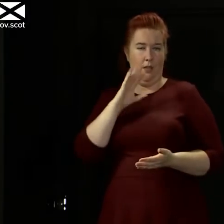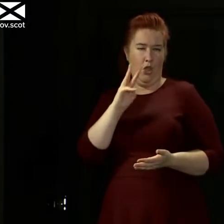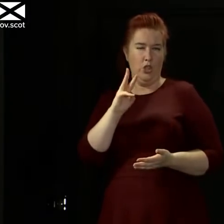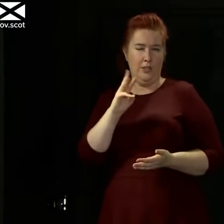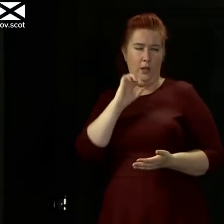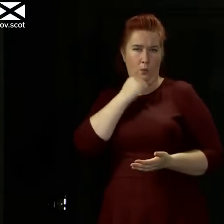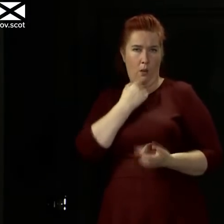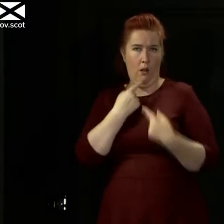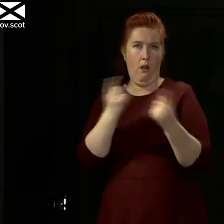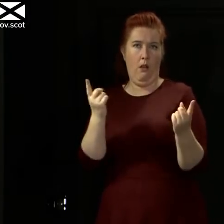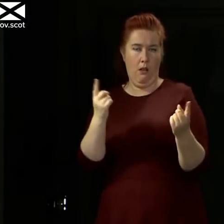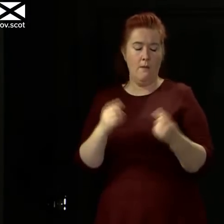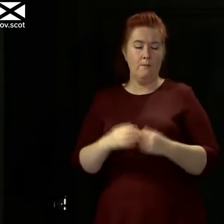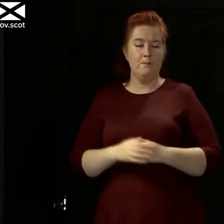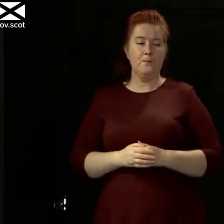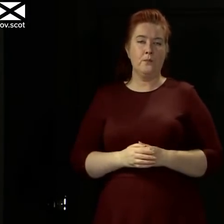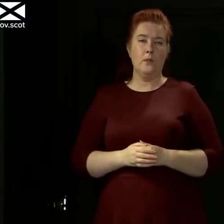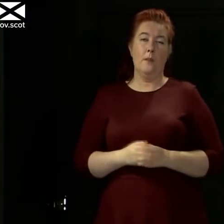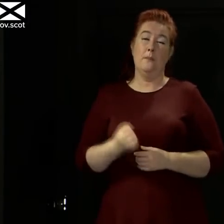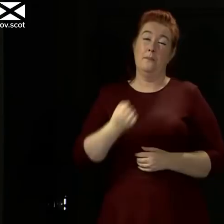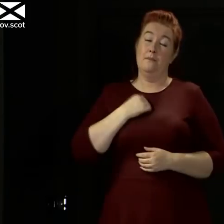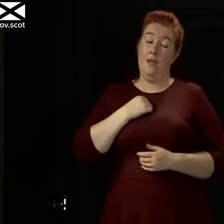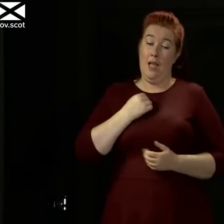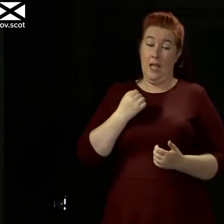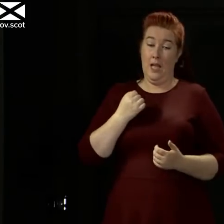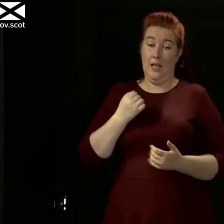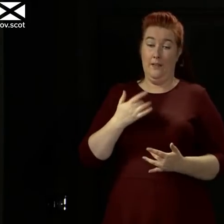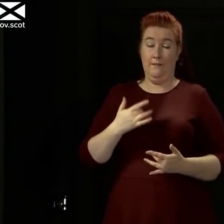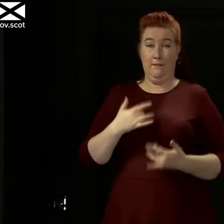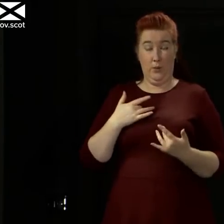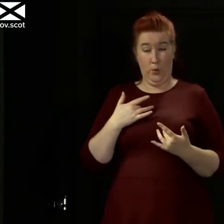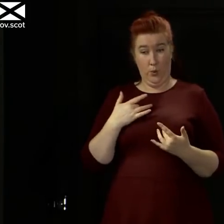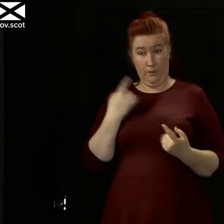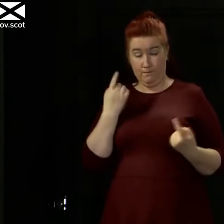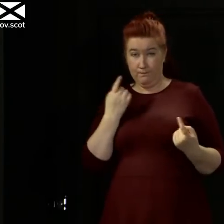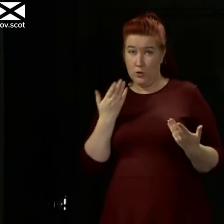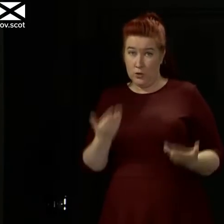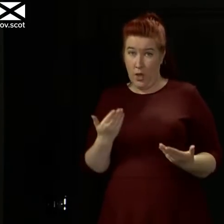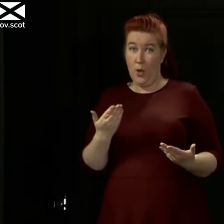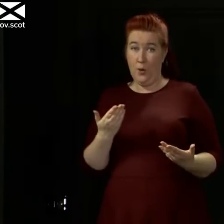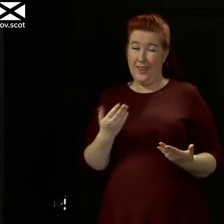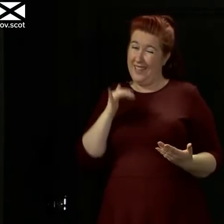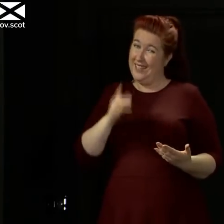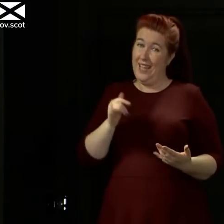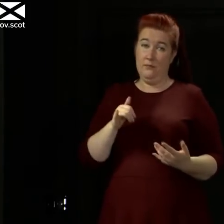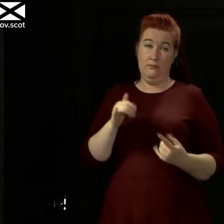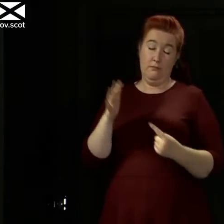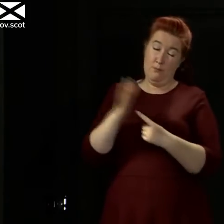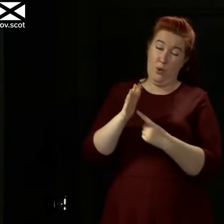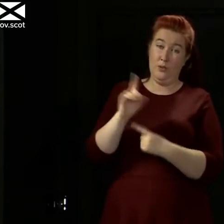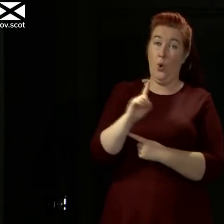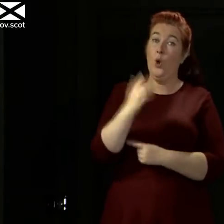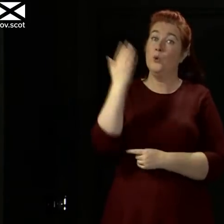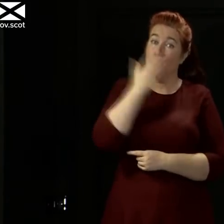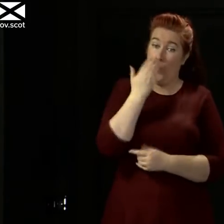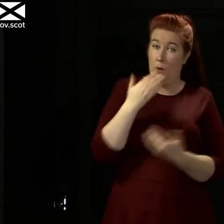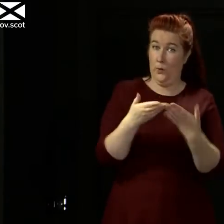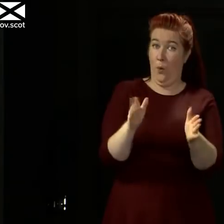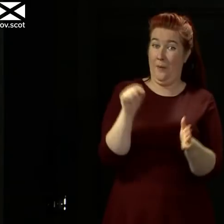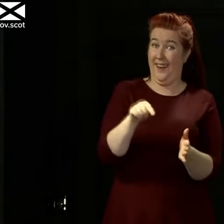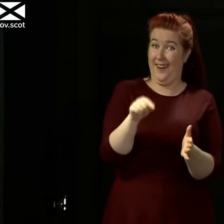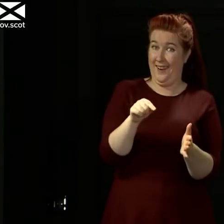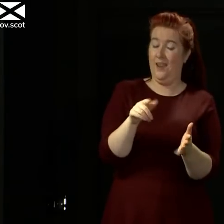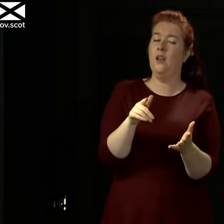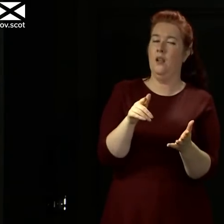view at the moment and given the primacy of that getting schools open again objective, I think it's